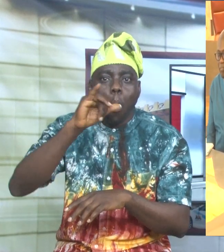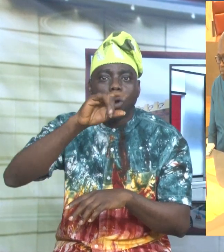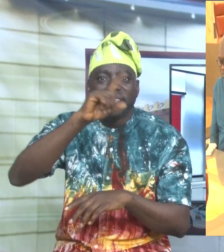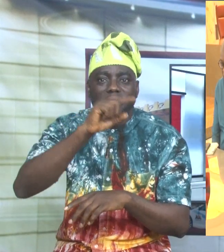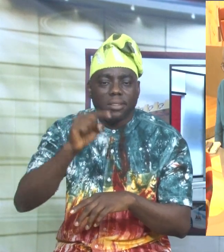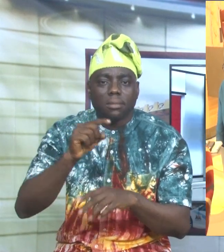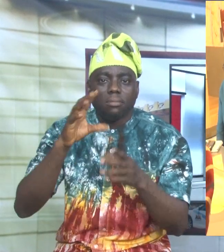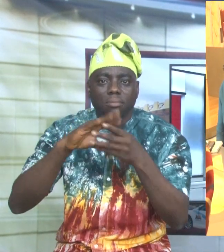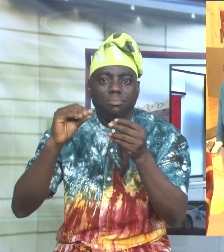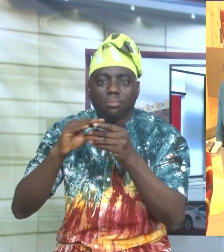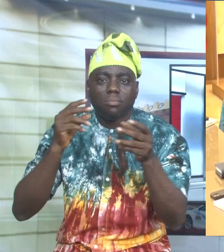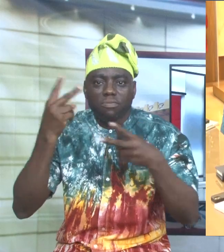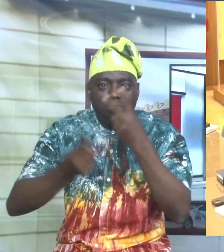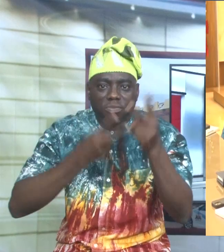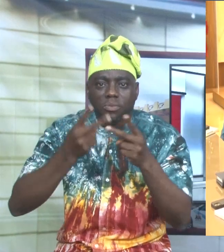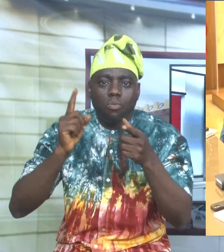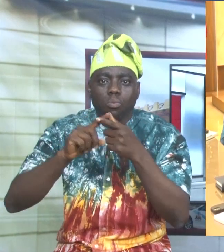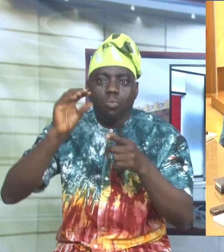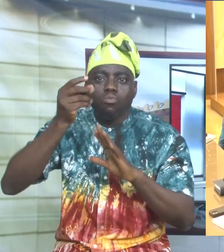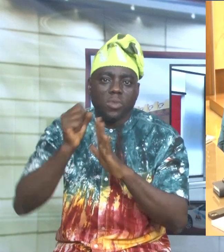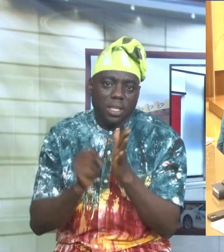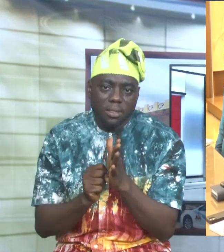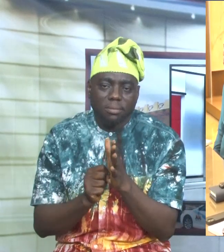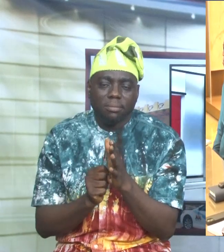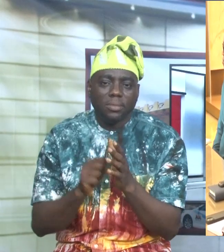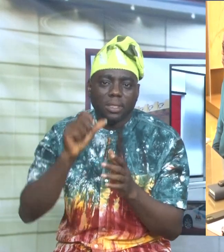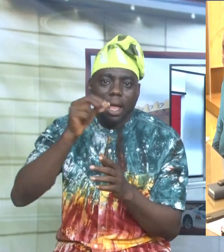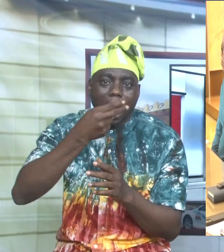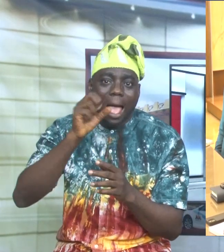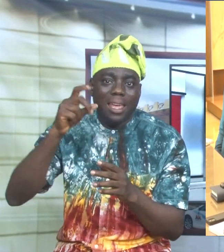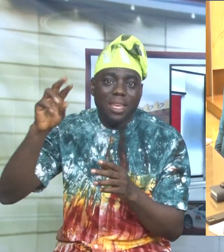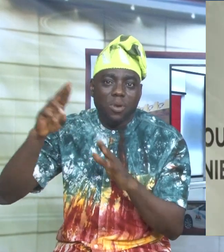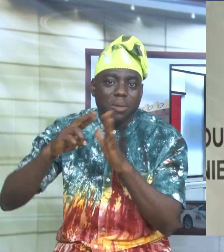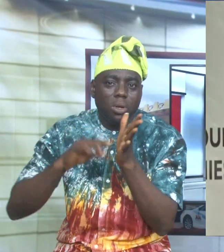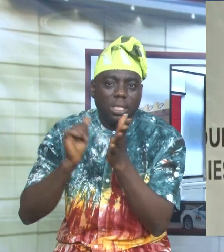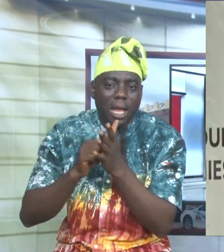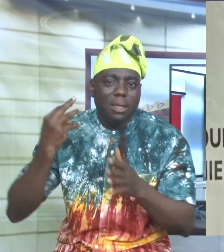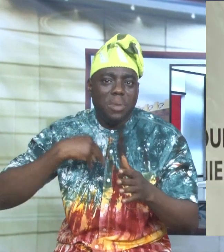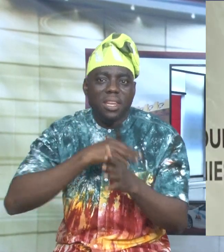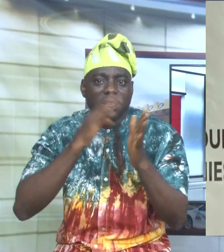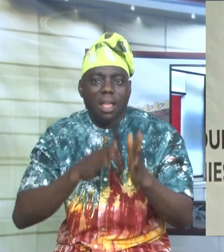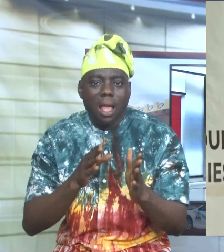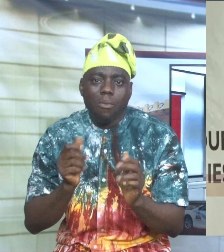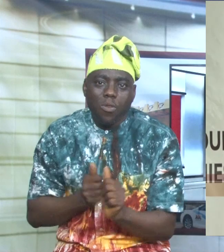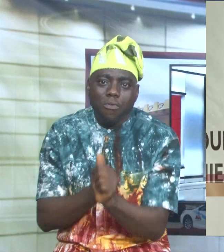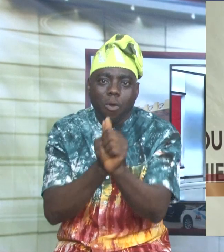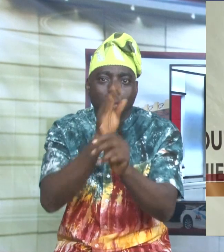was speaking during a working visit to Ogun State. Hakim Jimo reports that the minister was accompanied by top officers